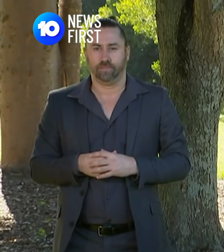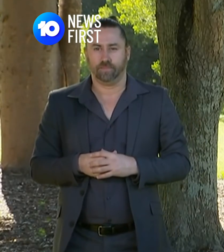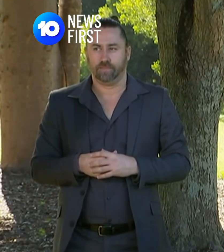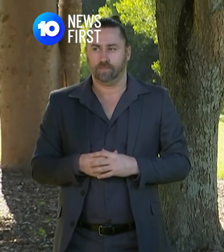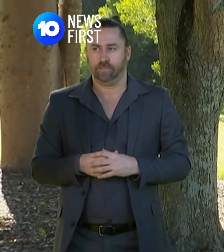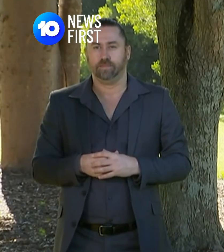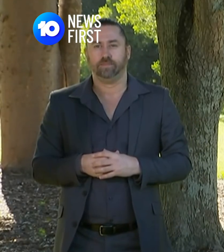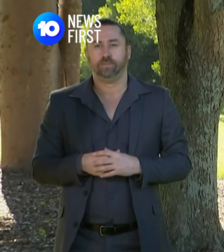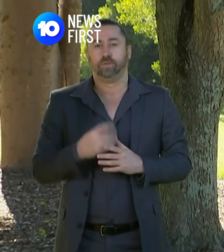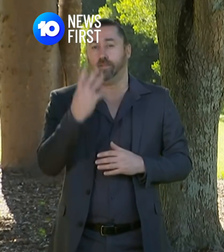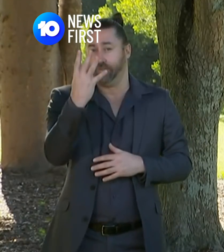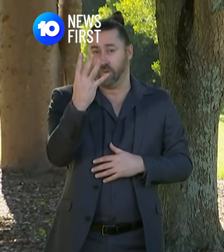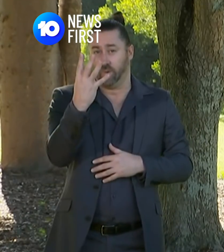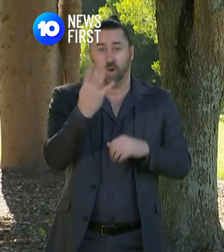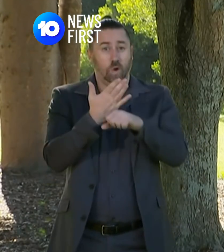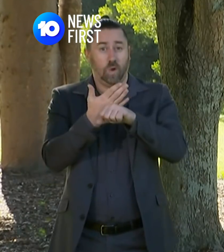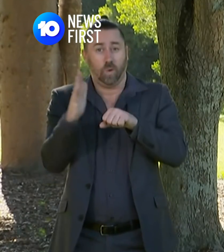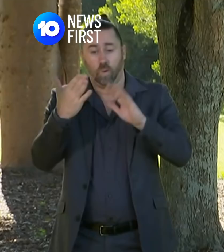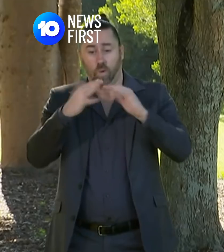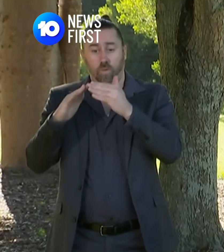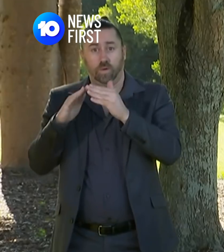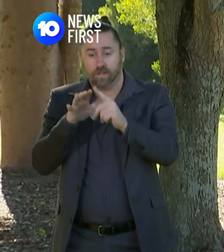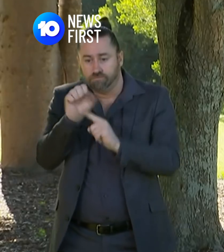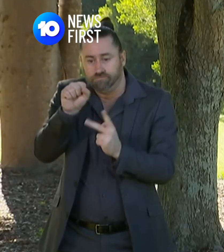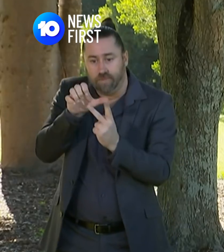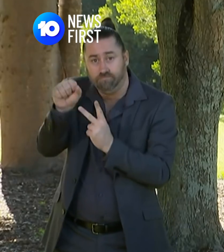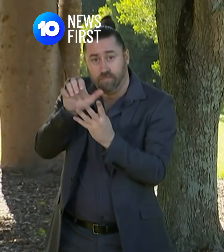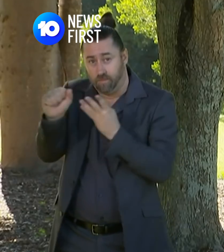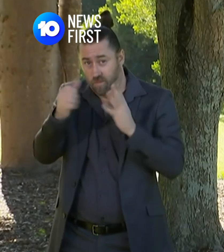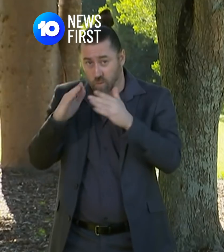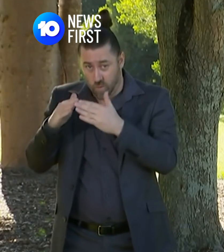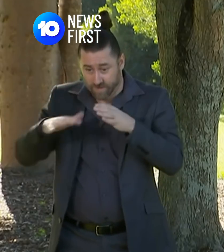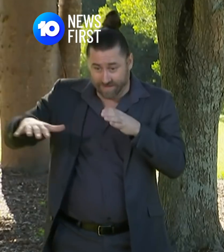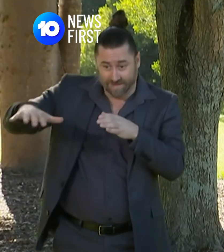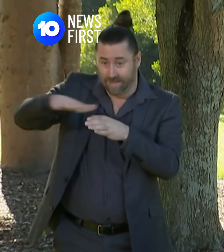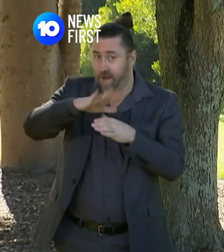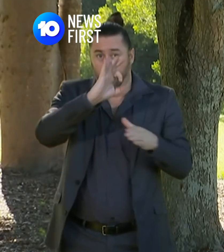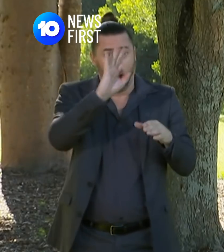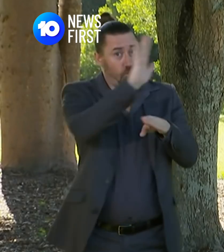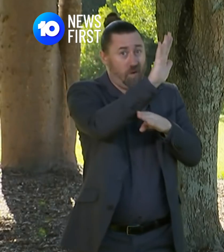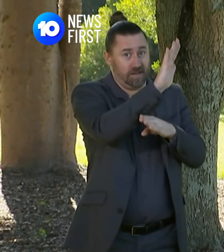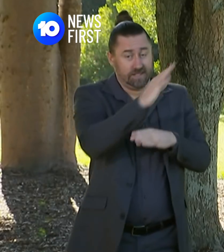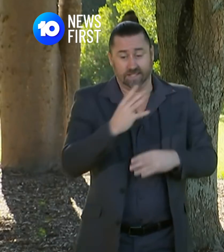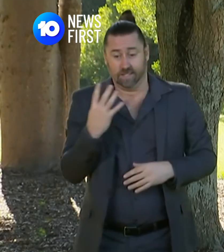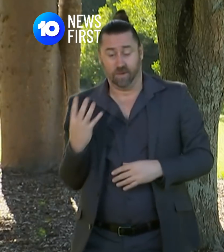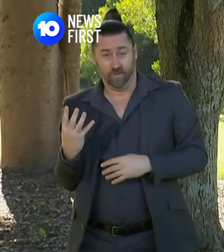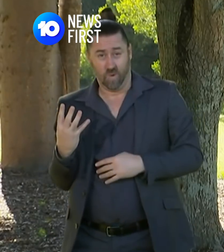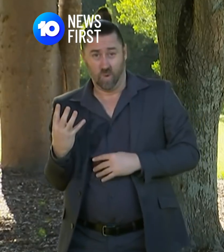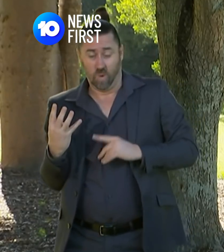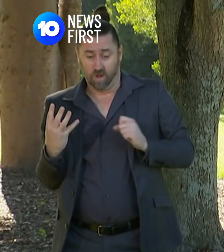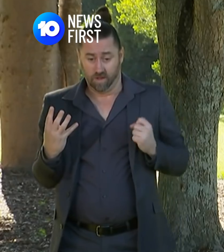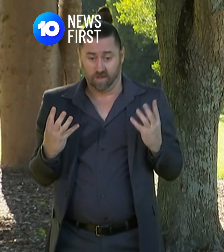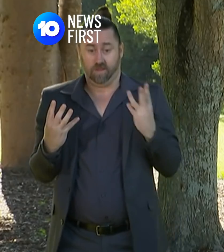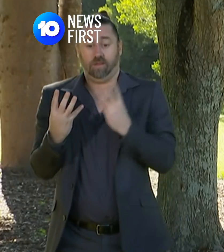So we have four new community acquired cases overnight which means that the current cluster that we're dealing with